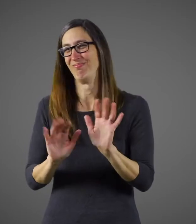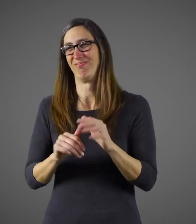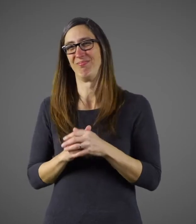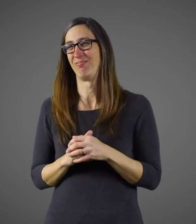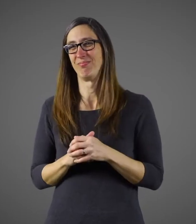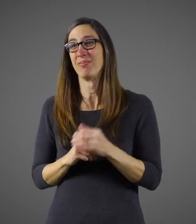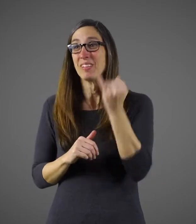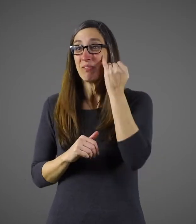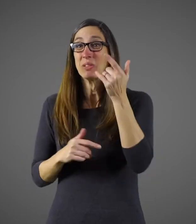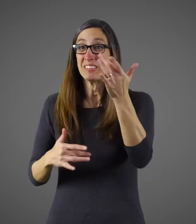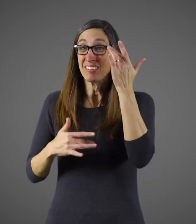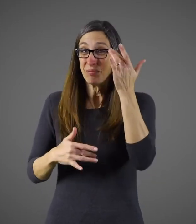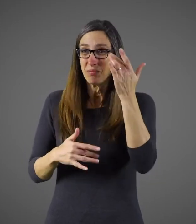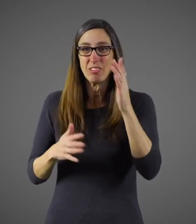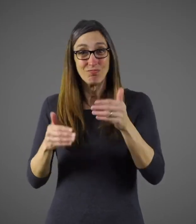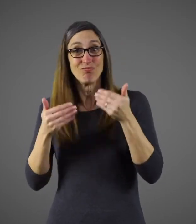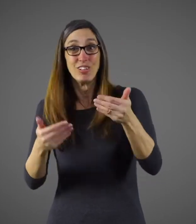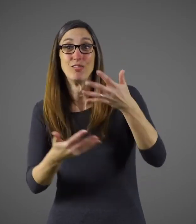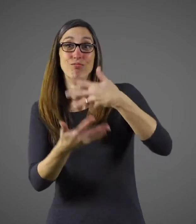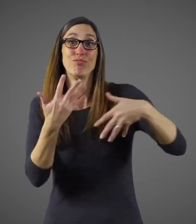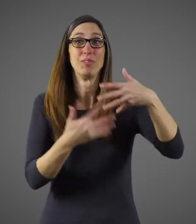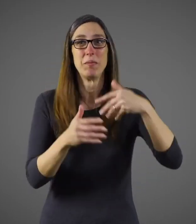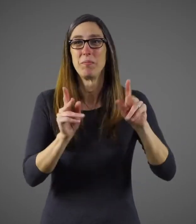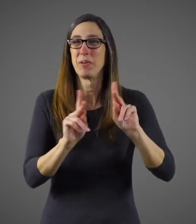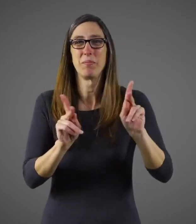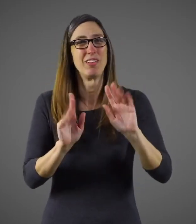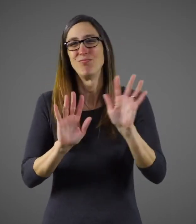to stay away from people who are sick. You don't want to spread it.